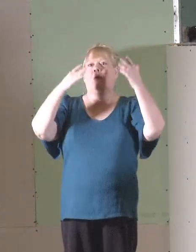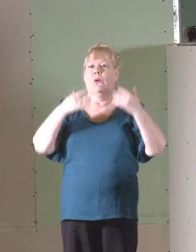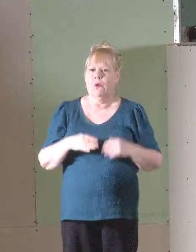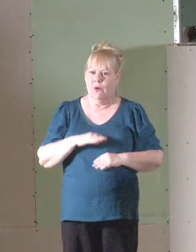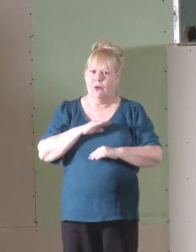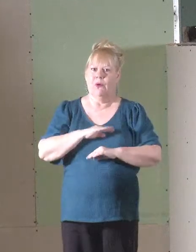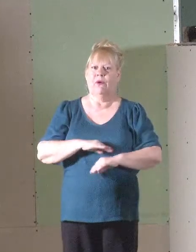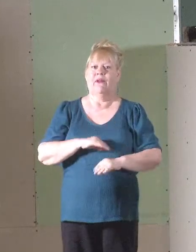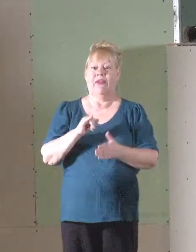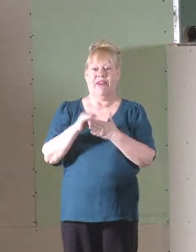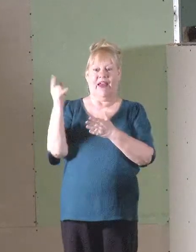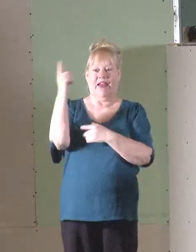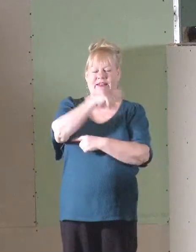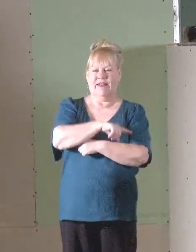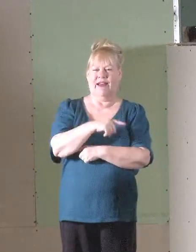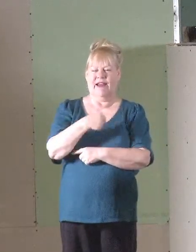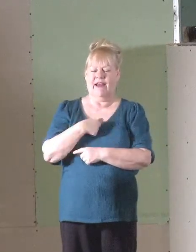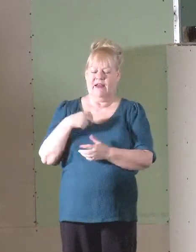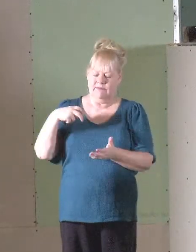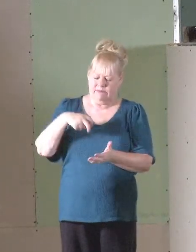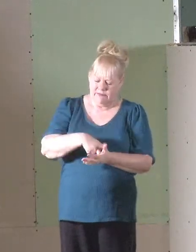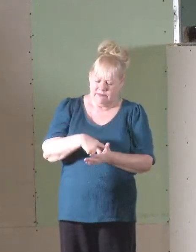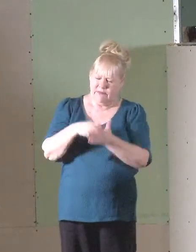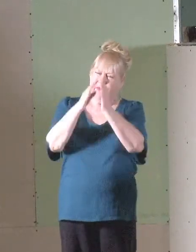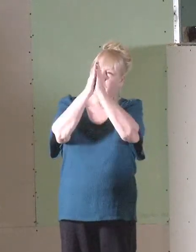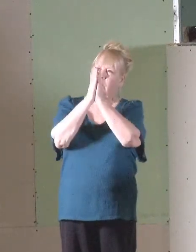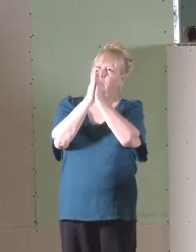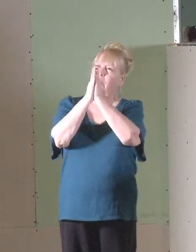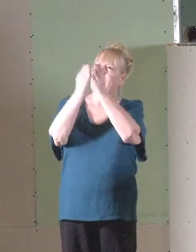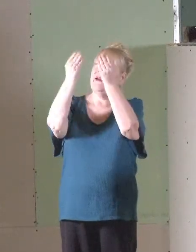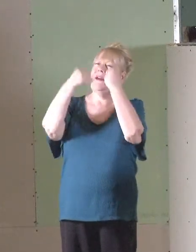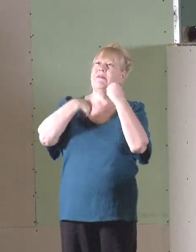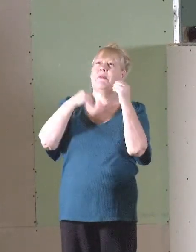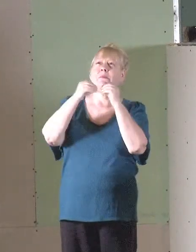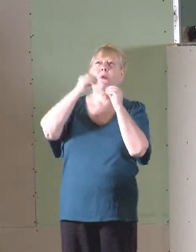And it's on those days that I hit my knees and pray for God's abundant grace.